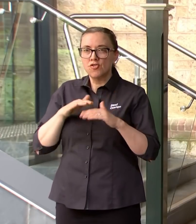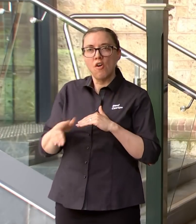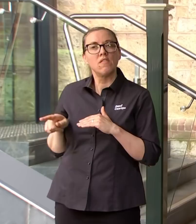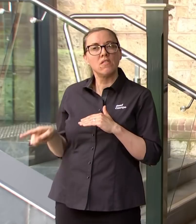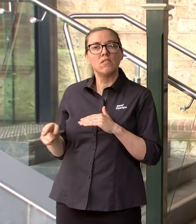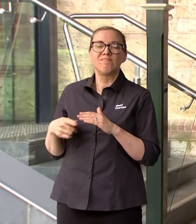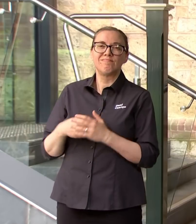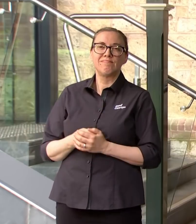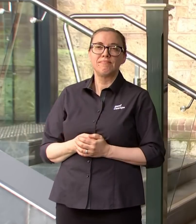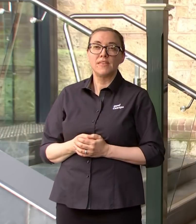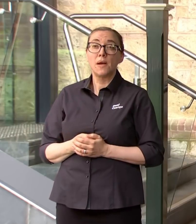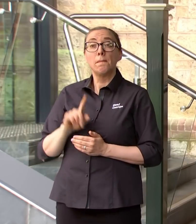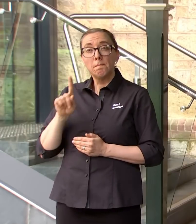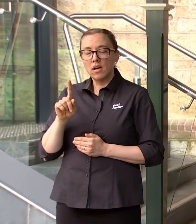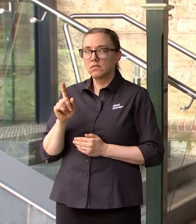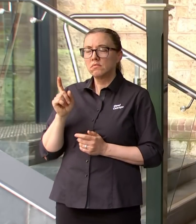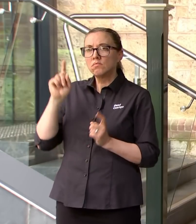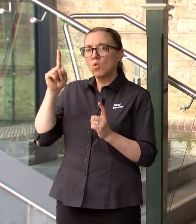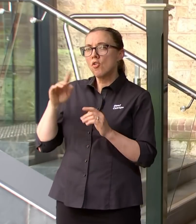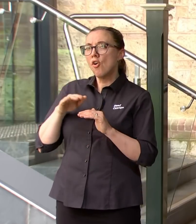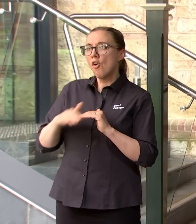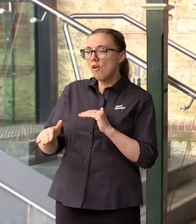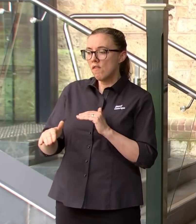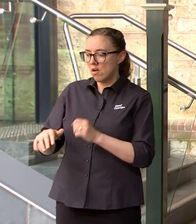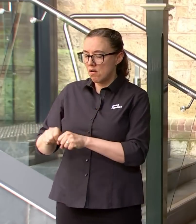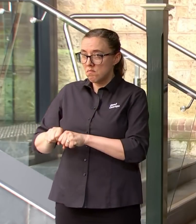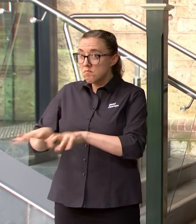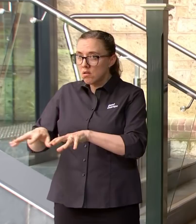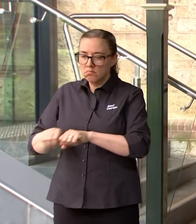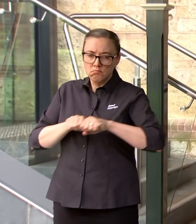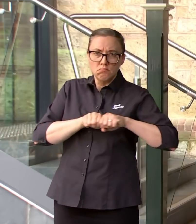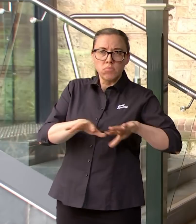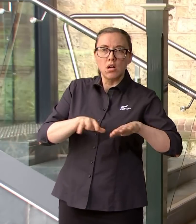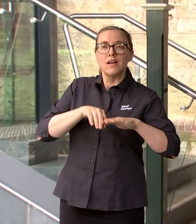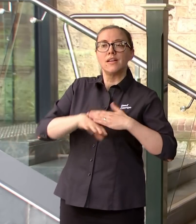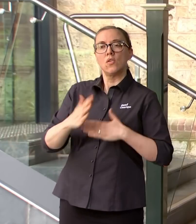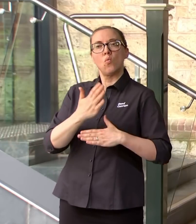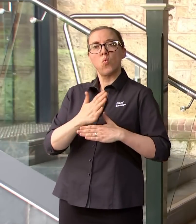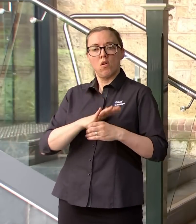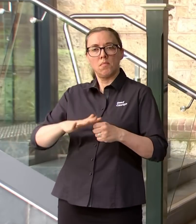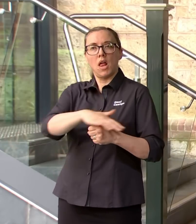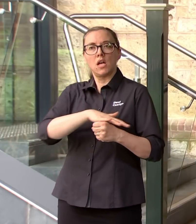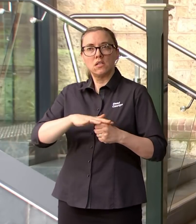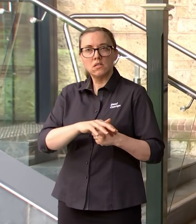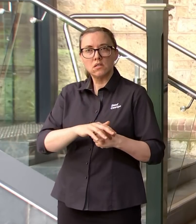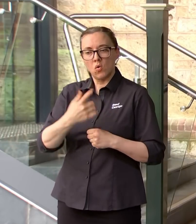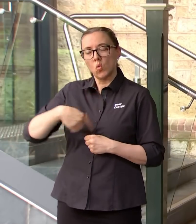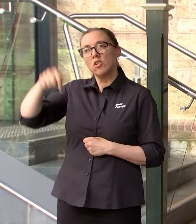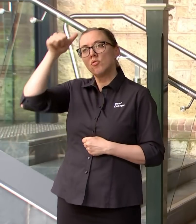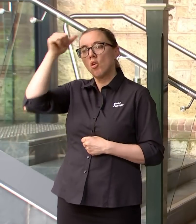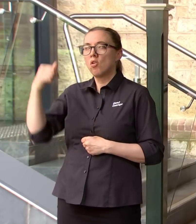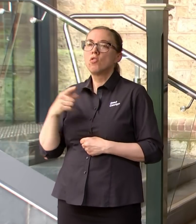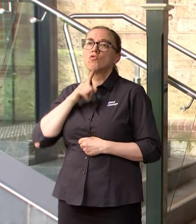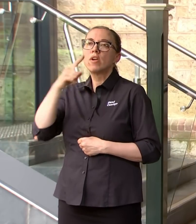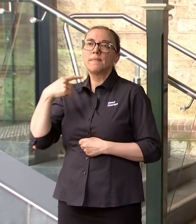say is that look we are very concerned about outbreaks amongst workforces both within the red meat and the chicken